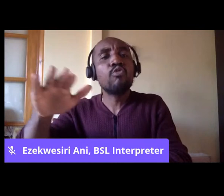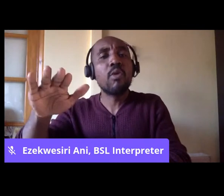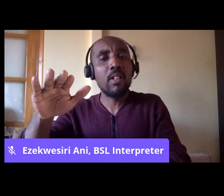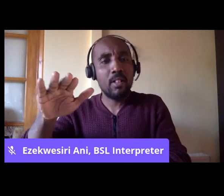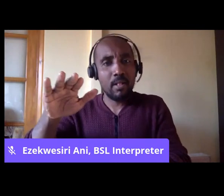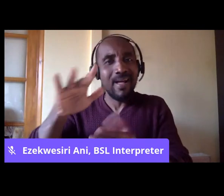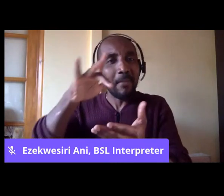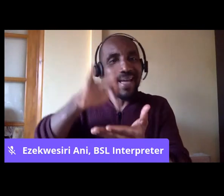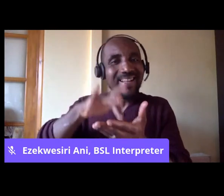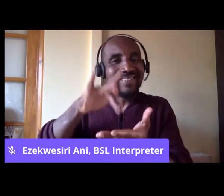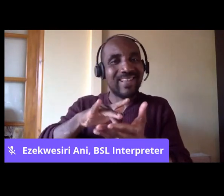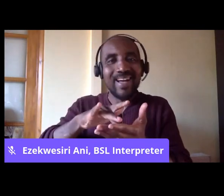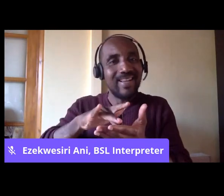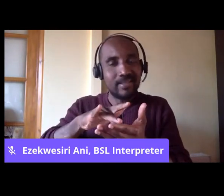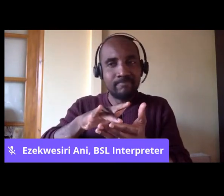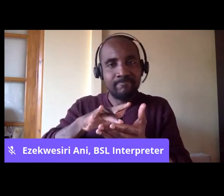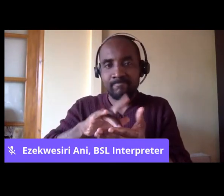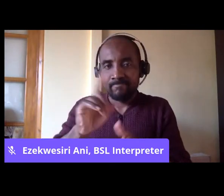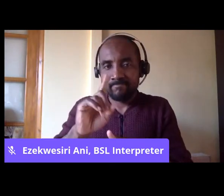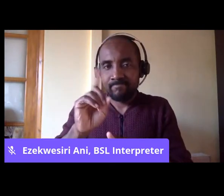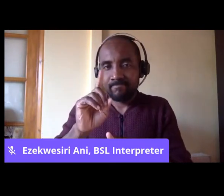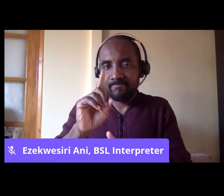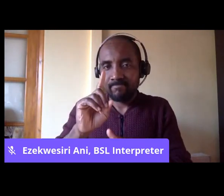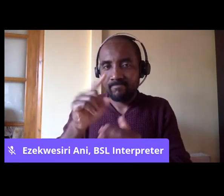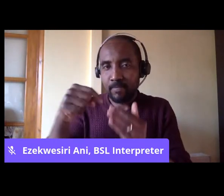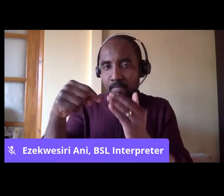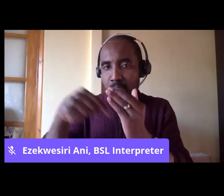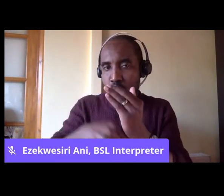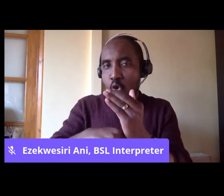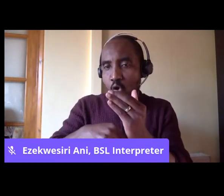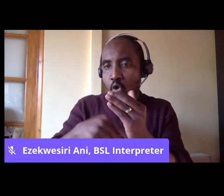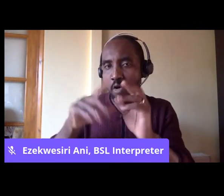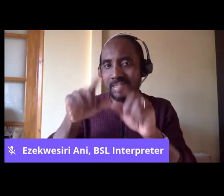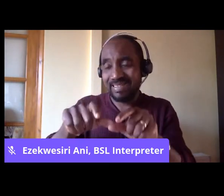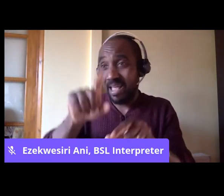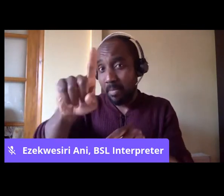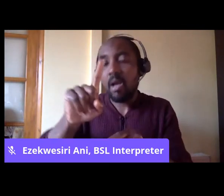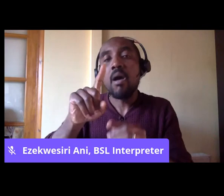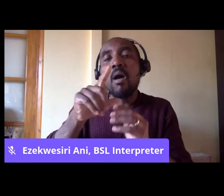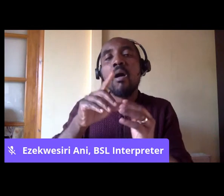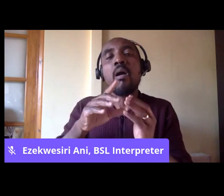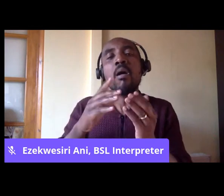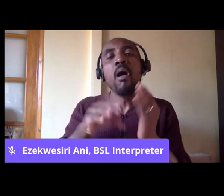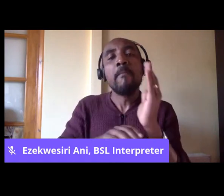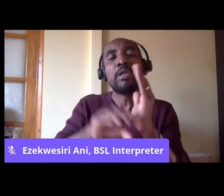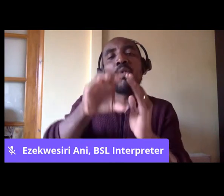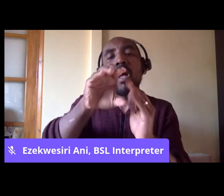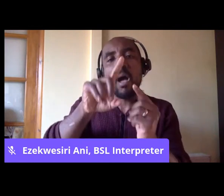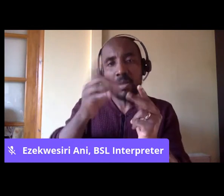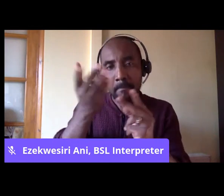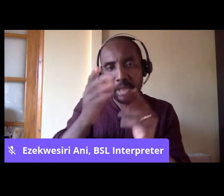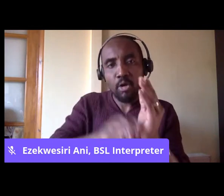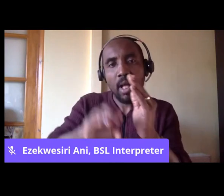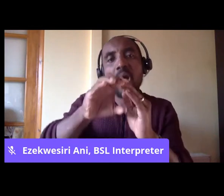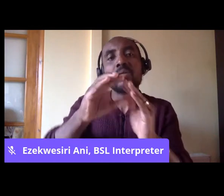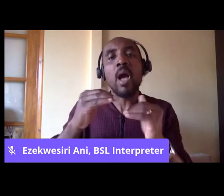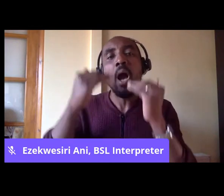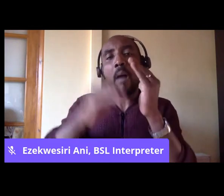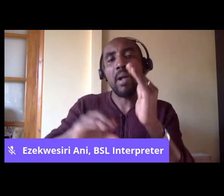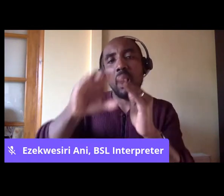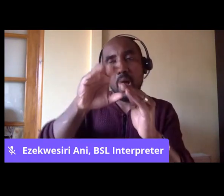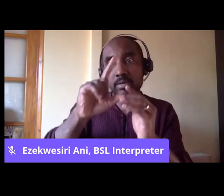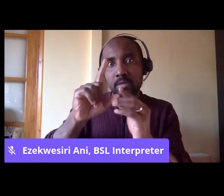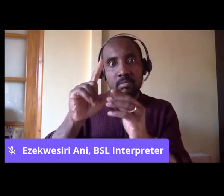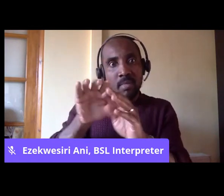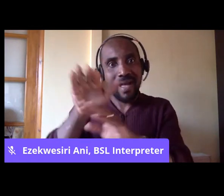both middle class and working class people. And you had a kind of vacuum of unclaimed houses there. And